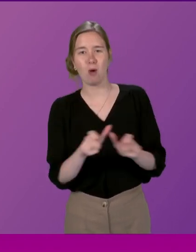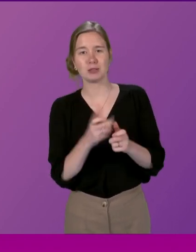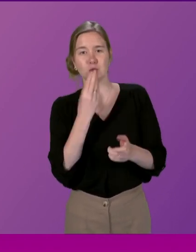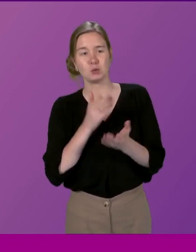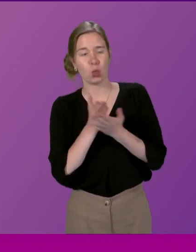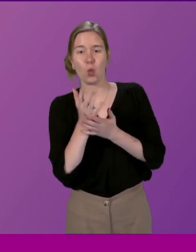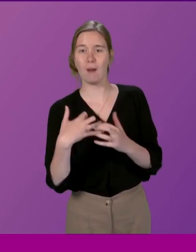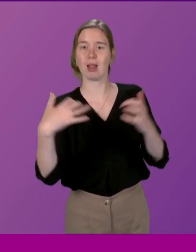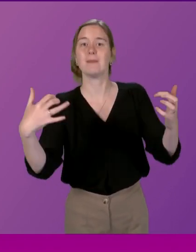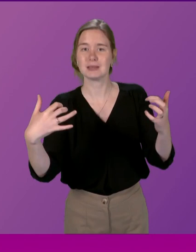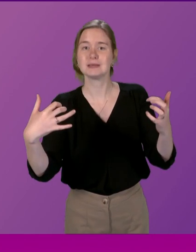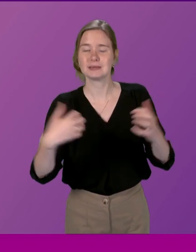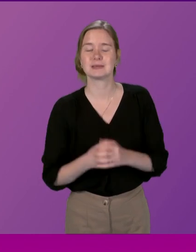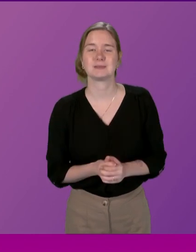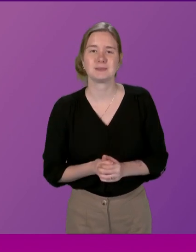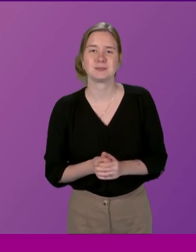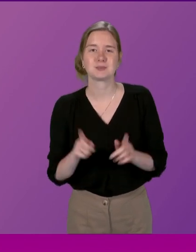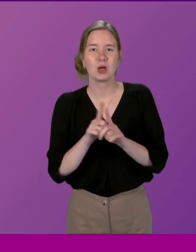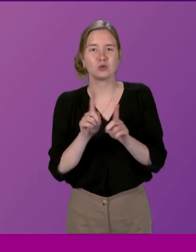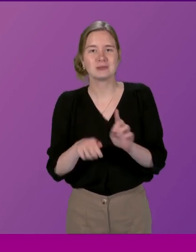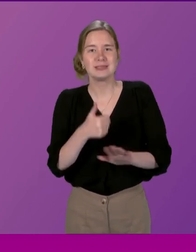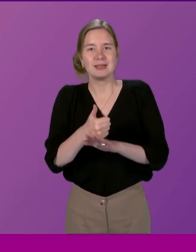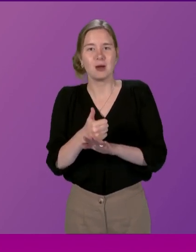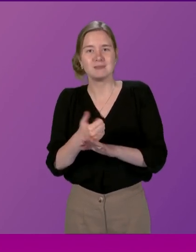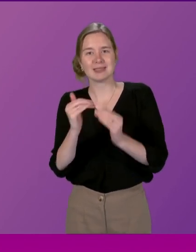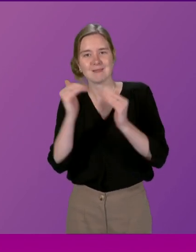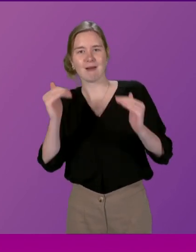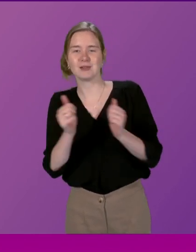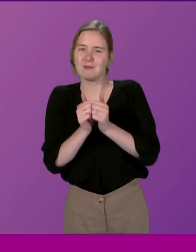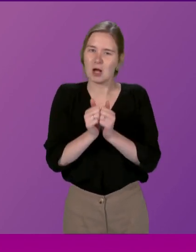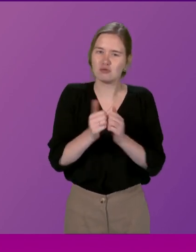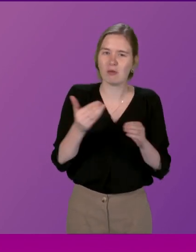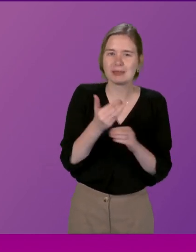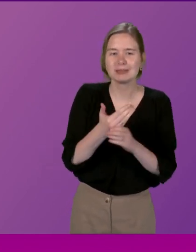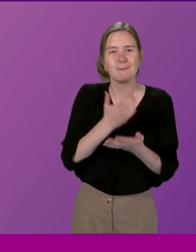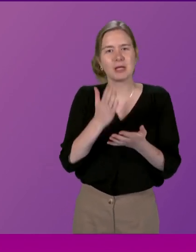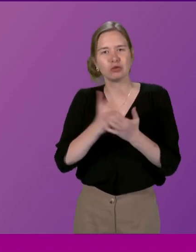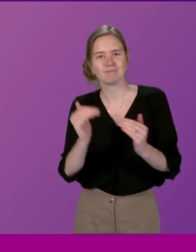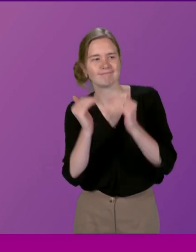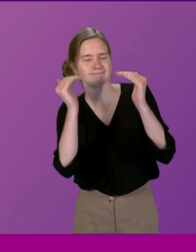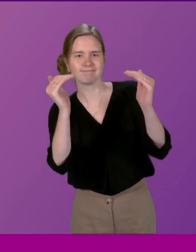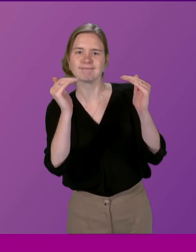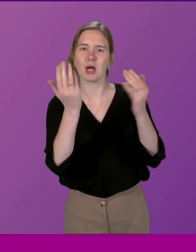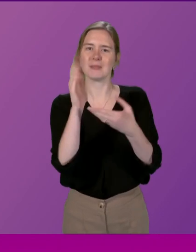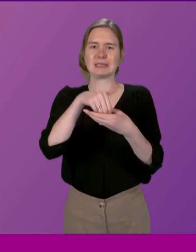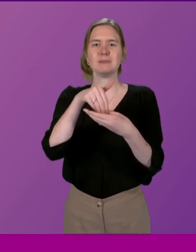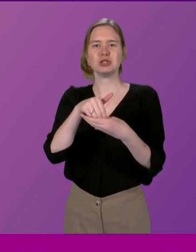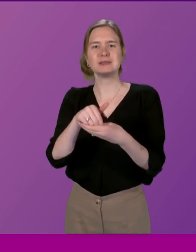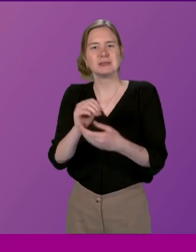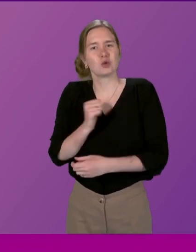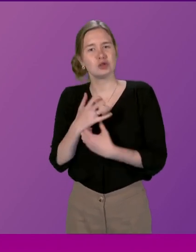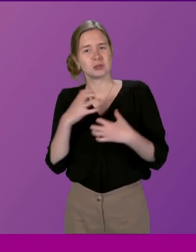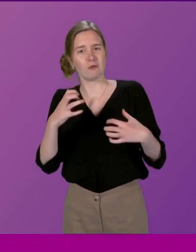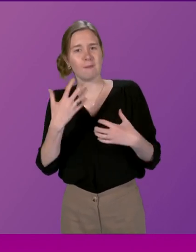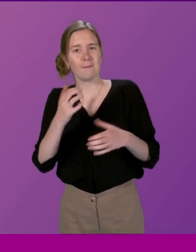Parliament's scrutiny work. Putting in place the standards, values and practices to guarantee high-quality participation is something the Scottish Government is